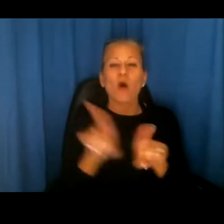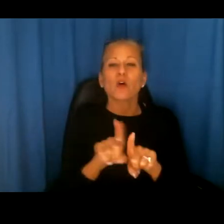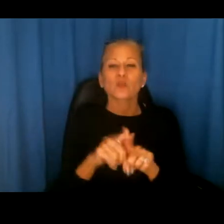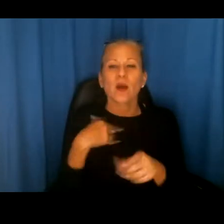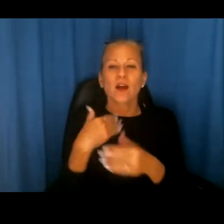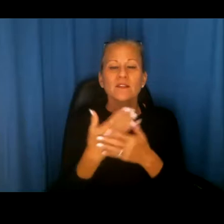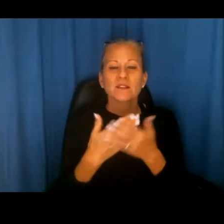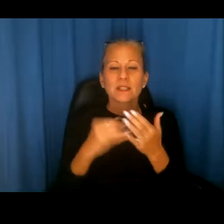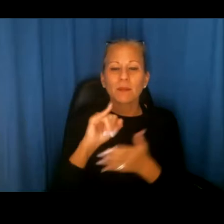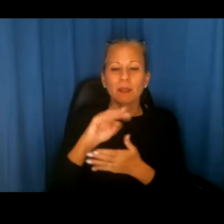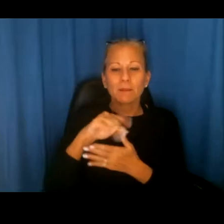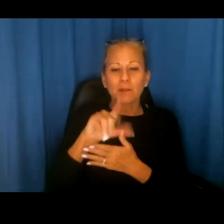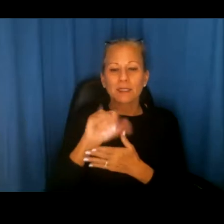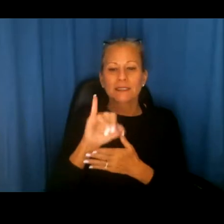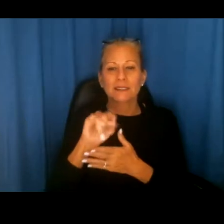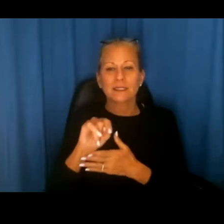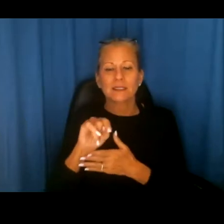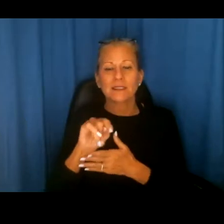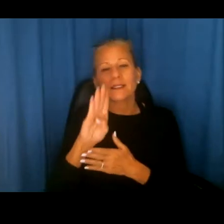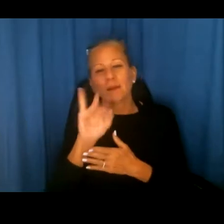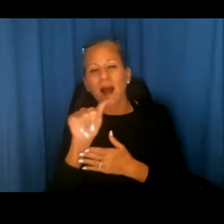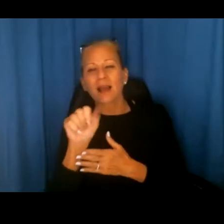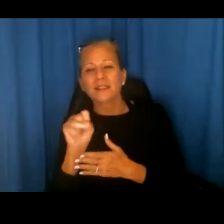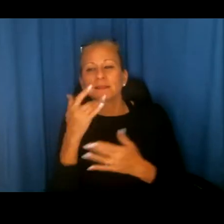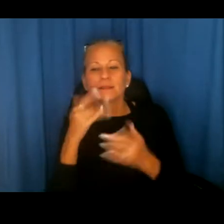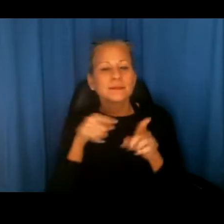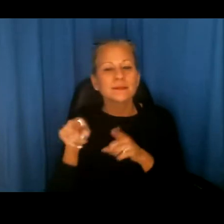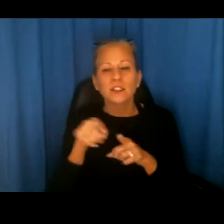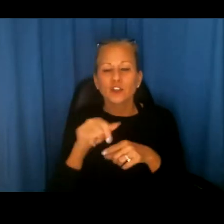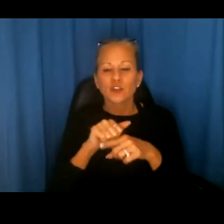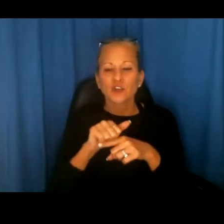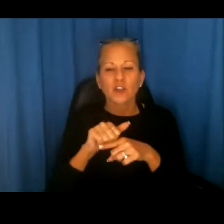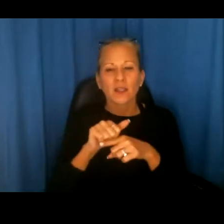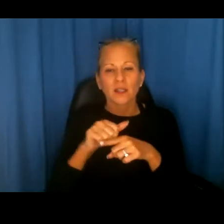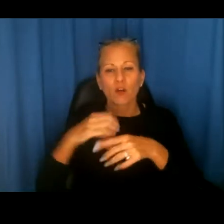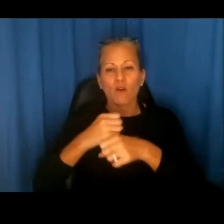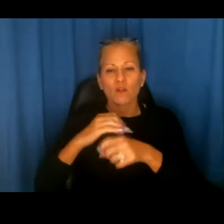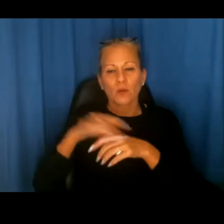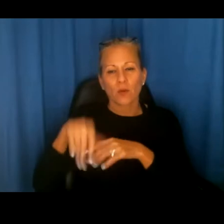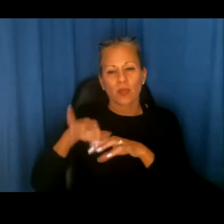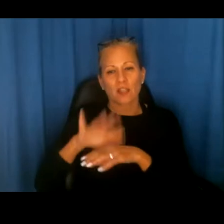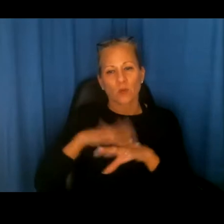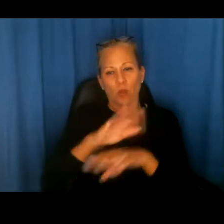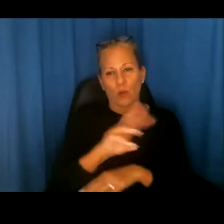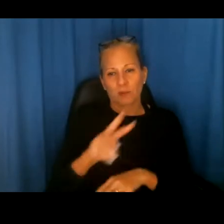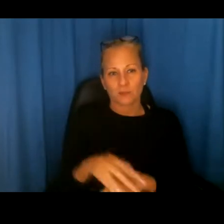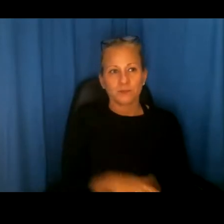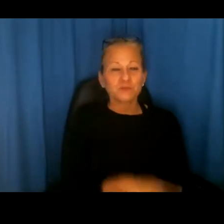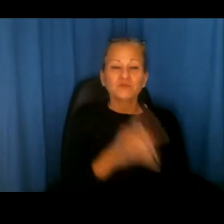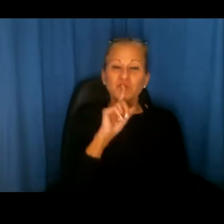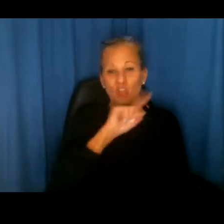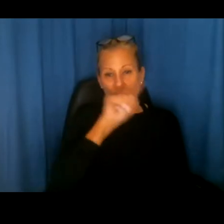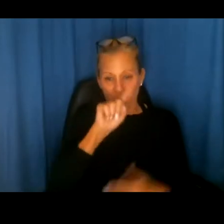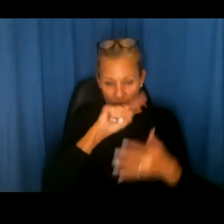implicit bias training that we've done, um, an overview of that training there on the website. So, so those are